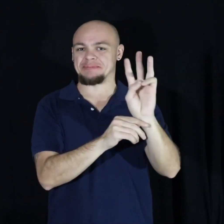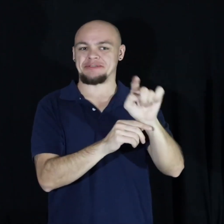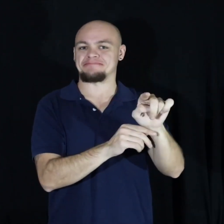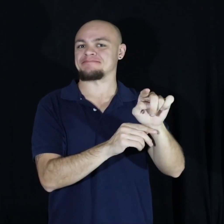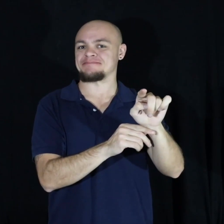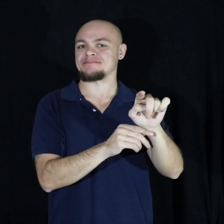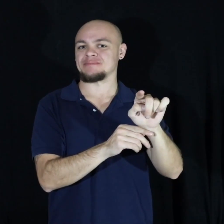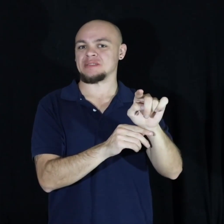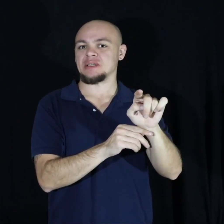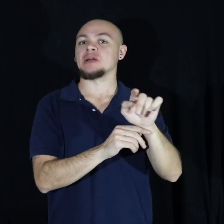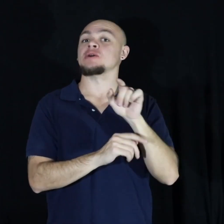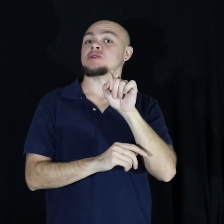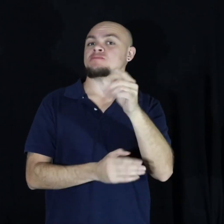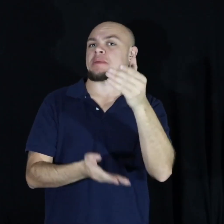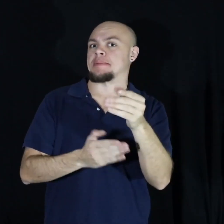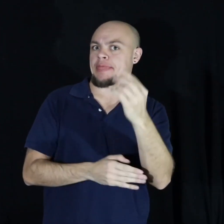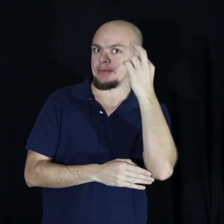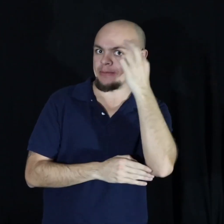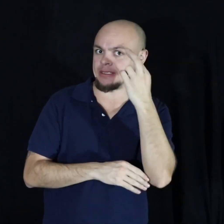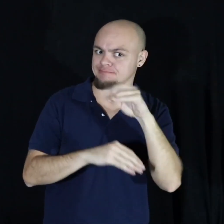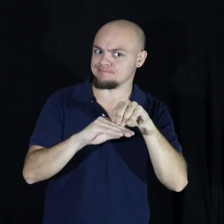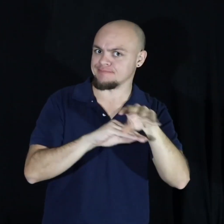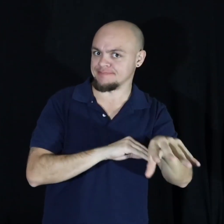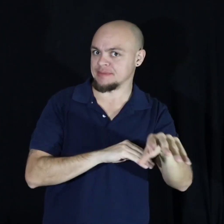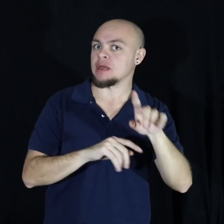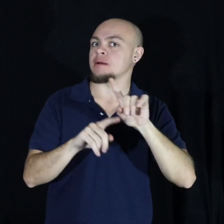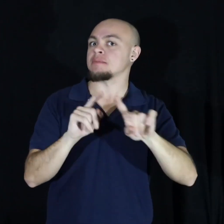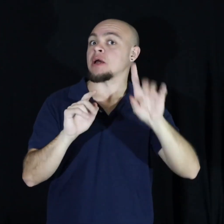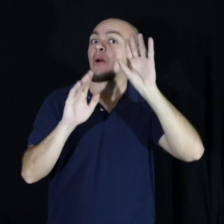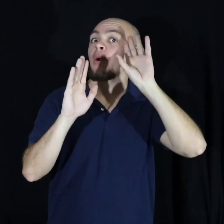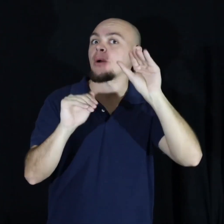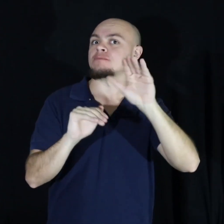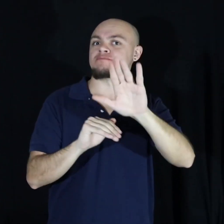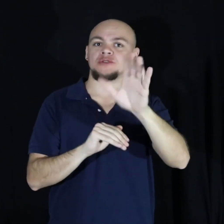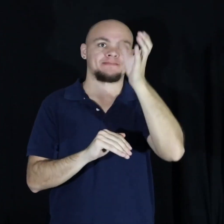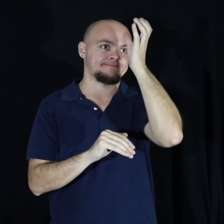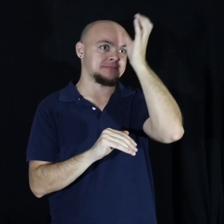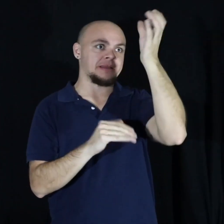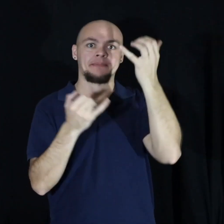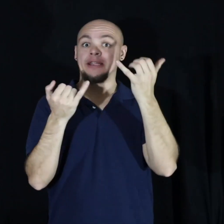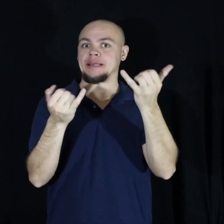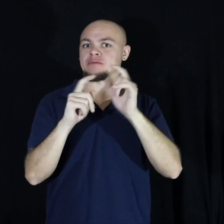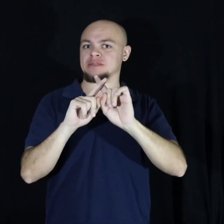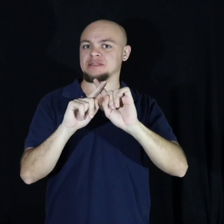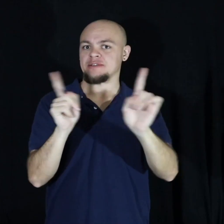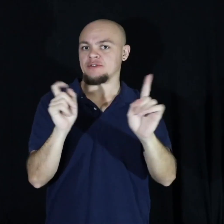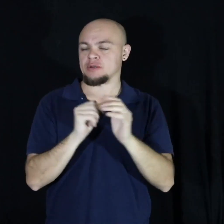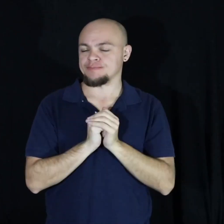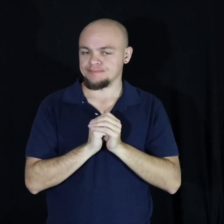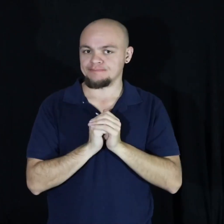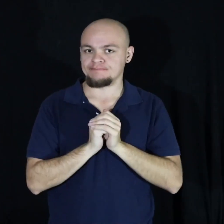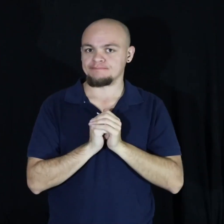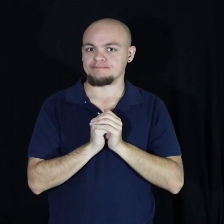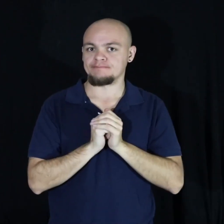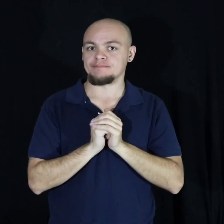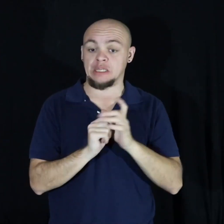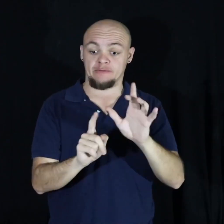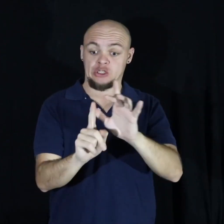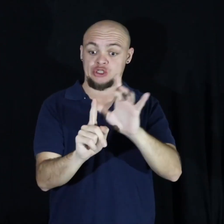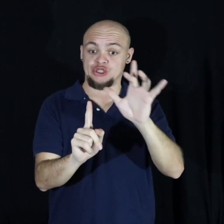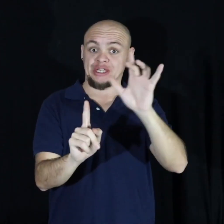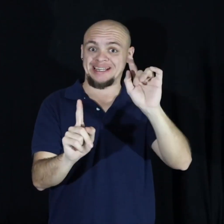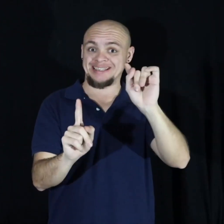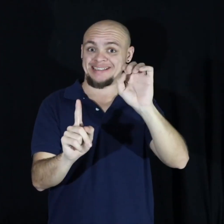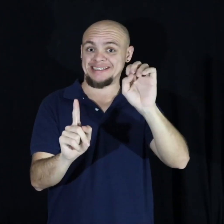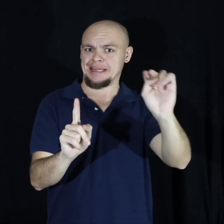to all this but one would hope you'd have a different concept of it now for us to shine we need our loved